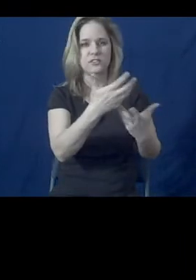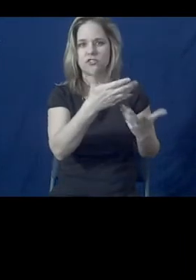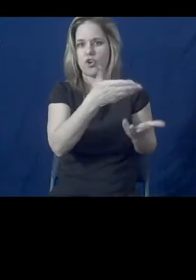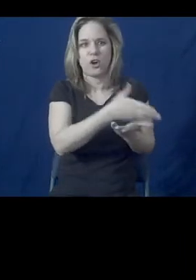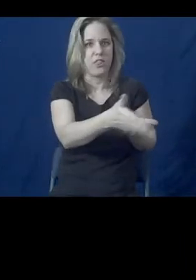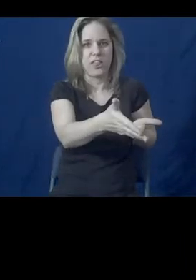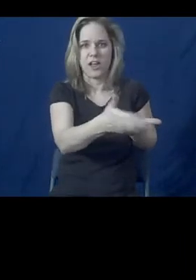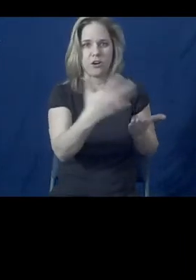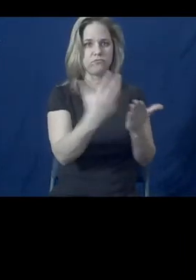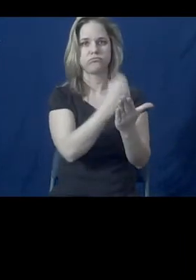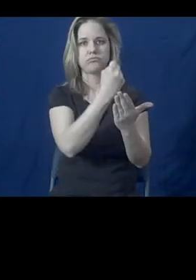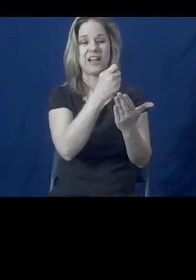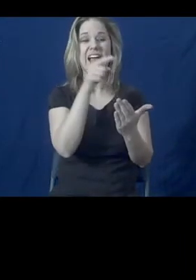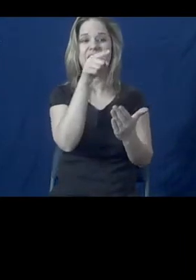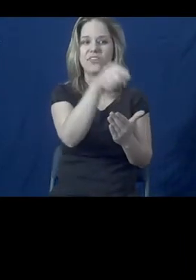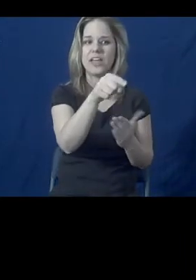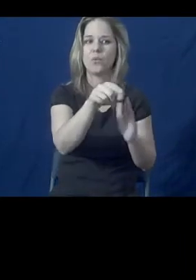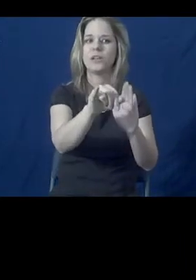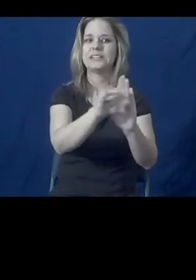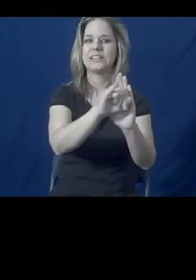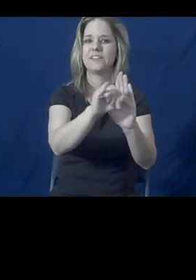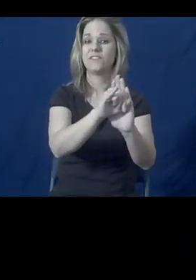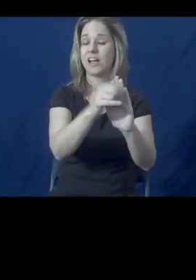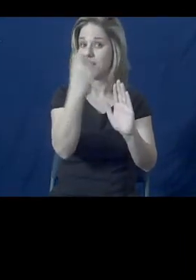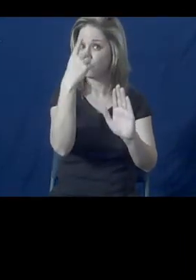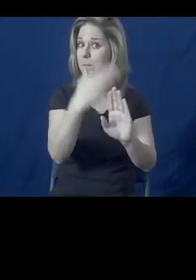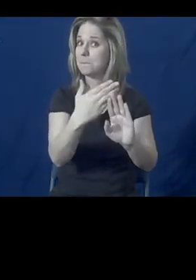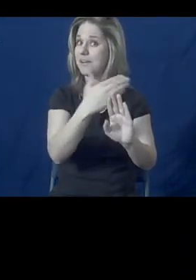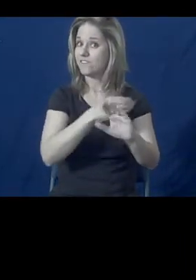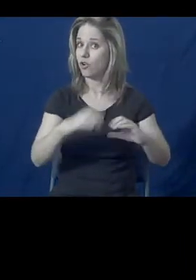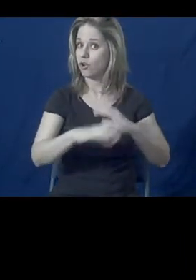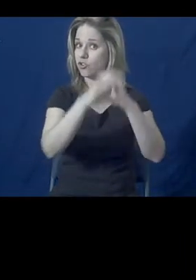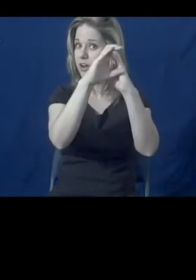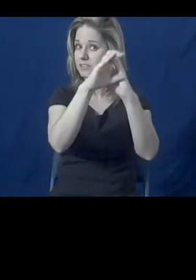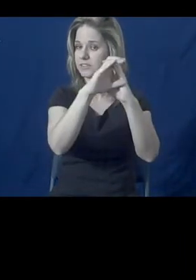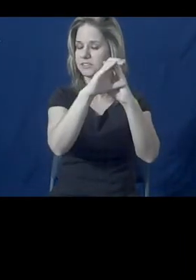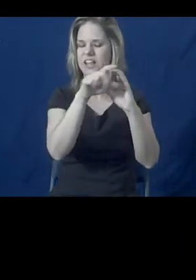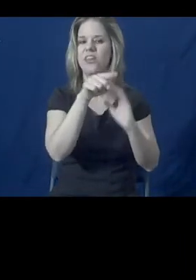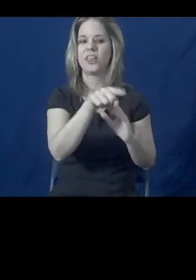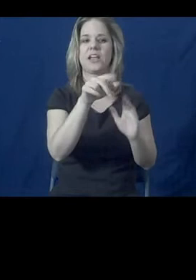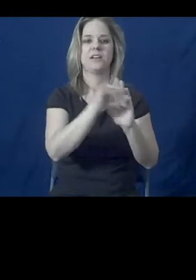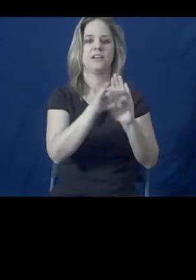early on, before they become a crisis, potential legal problems.